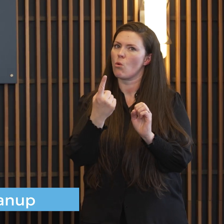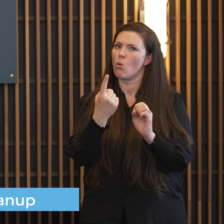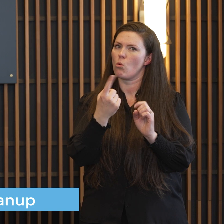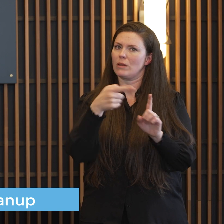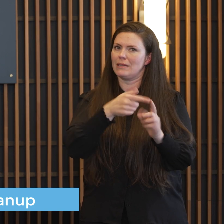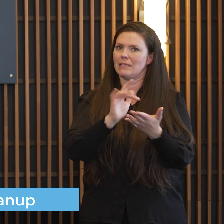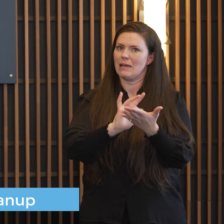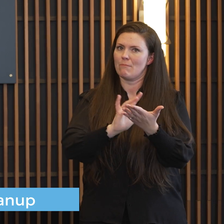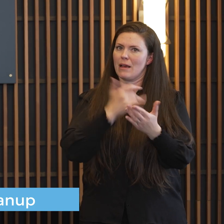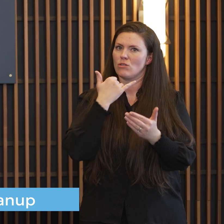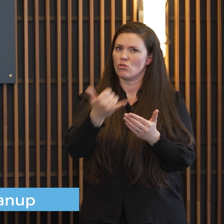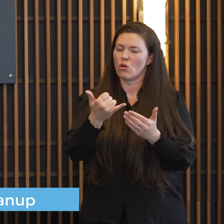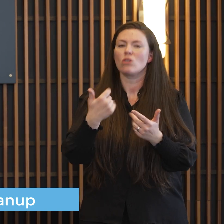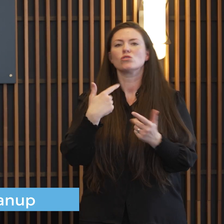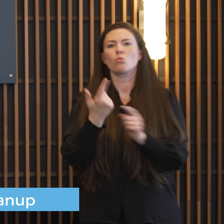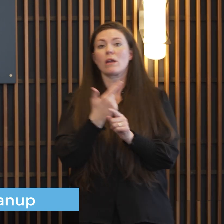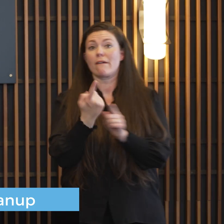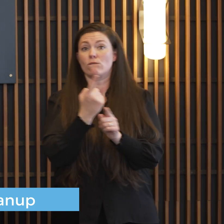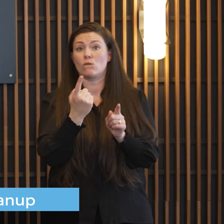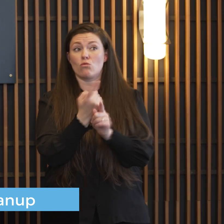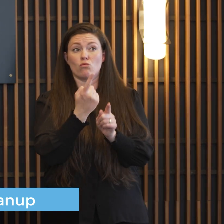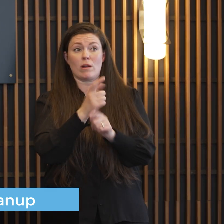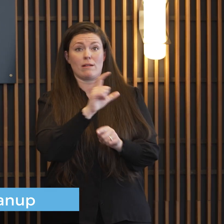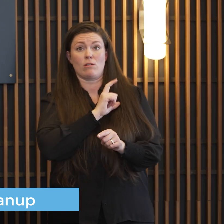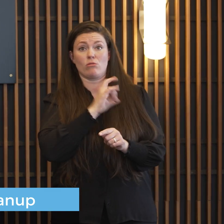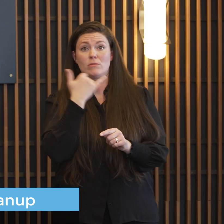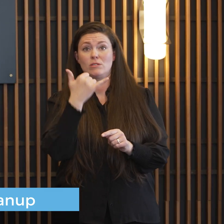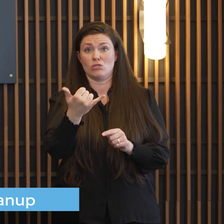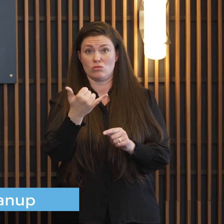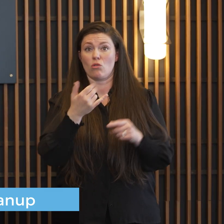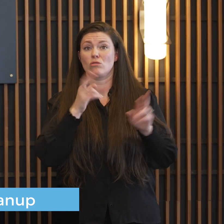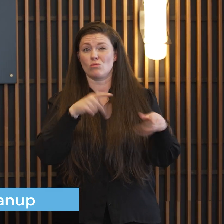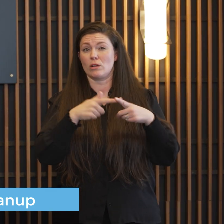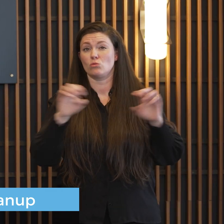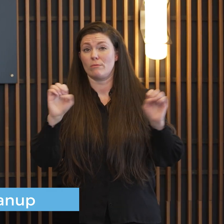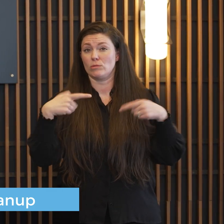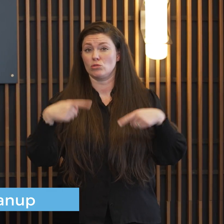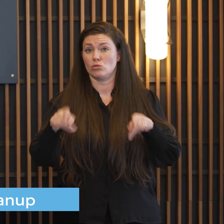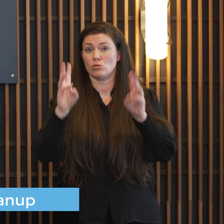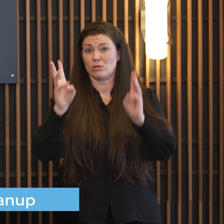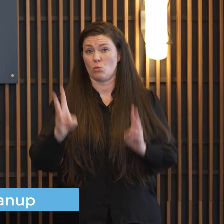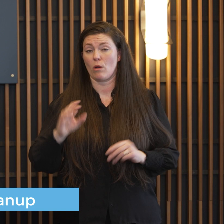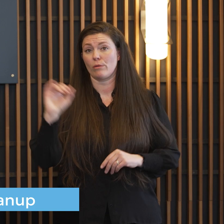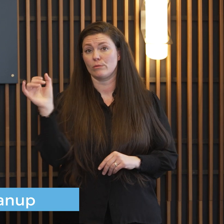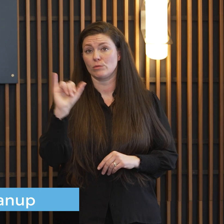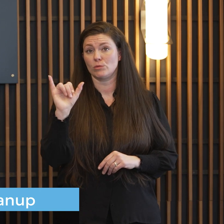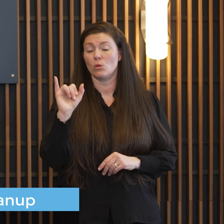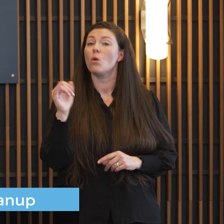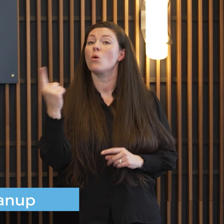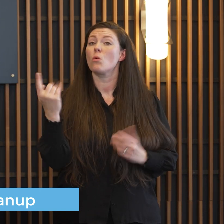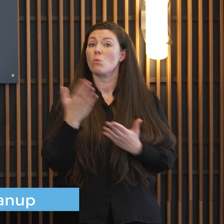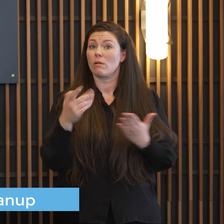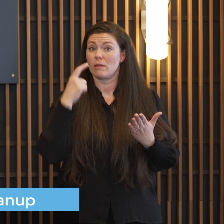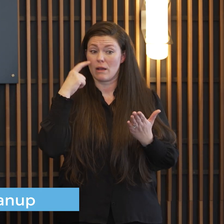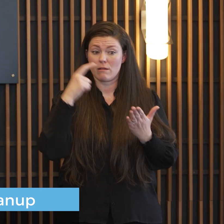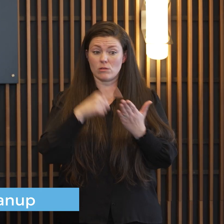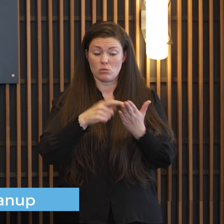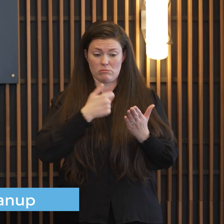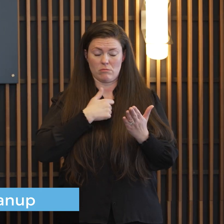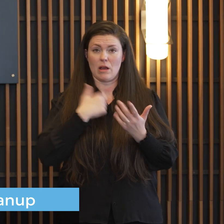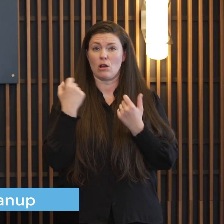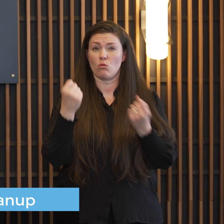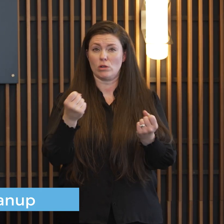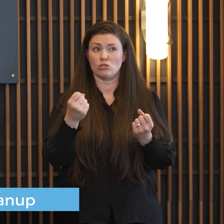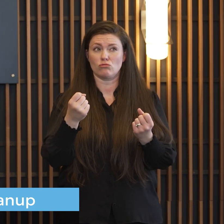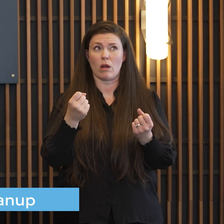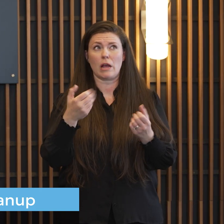those are normal police calls because those don't stop either i will say the difference when i was driving more